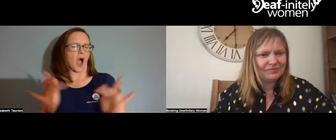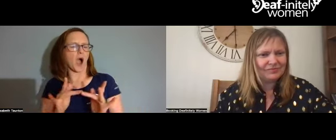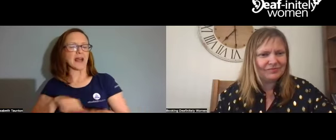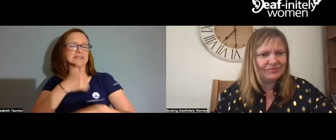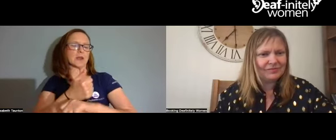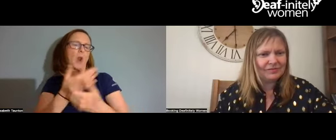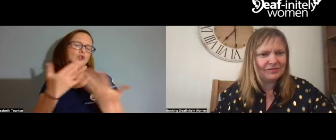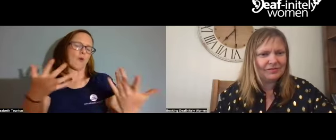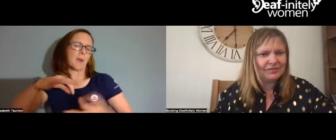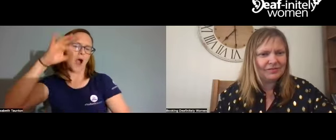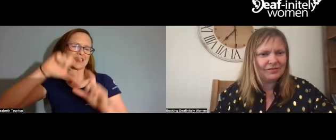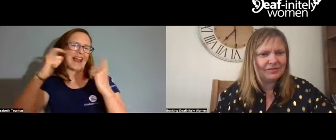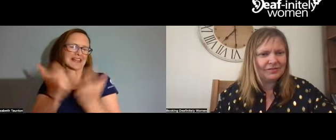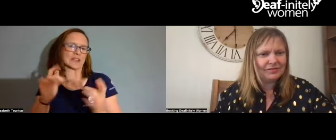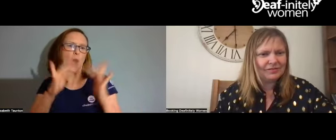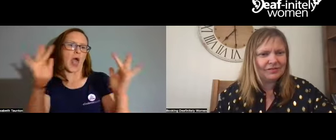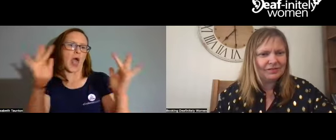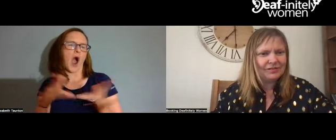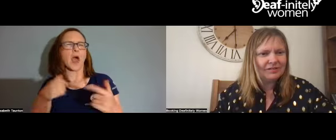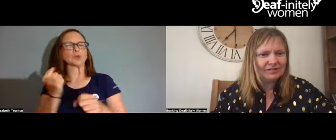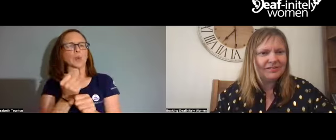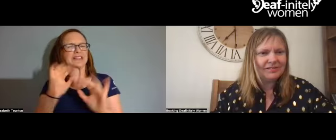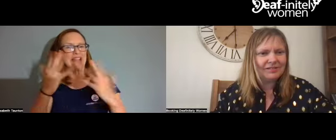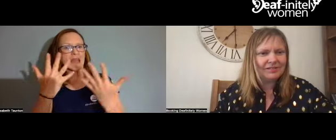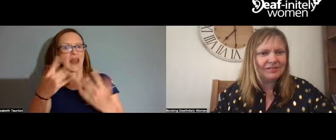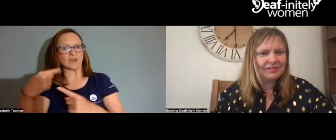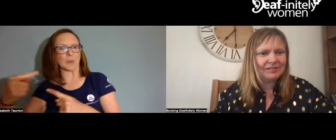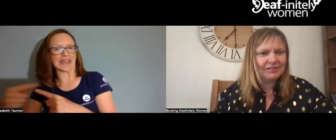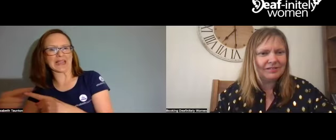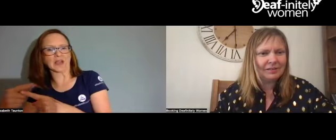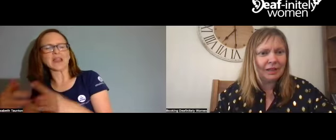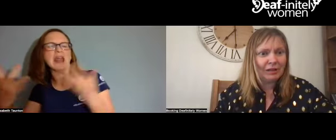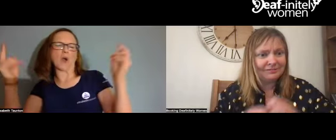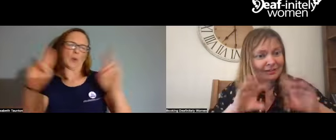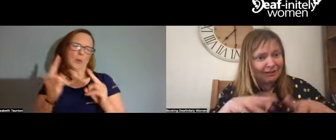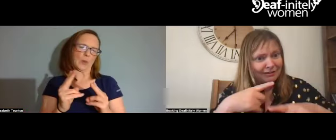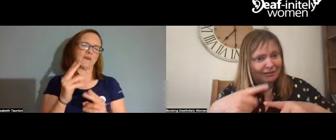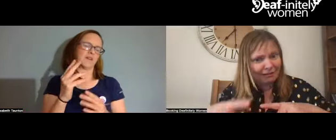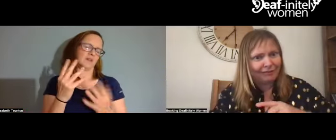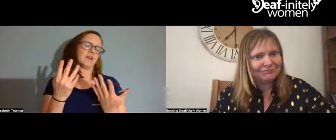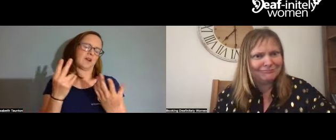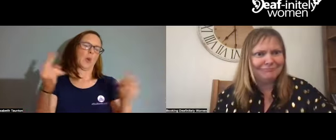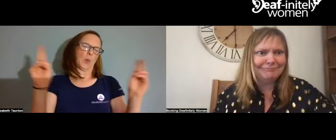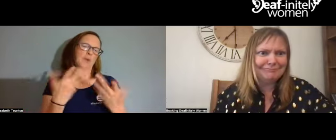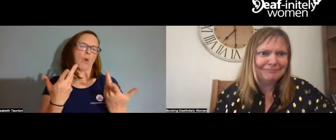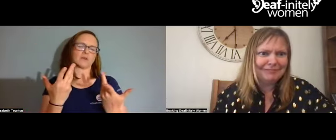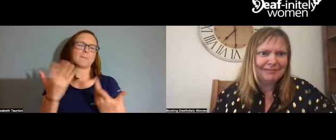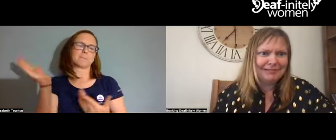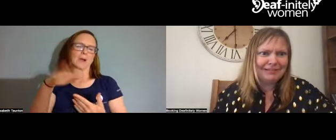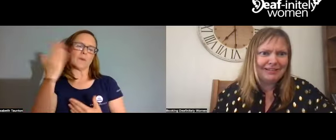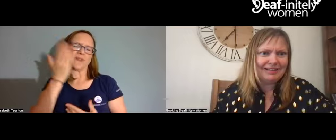So I'd have set up a lot of online, a lot of online classes. I was doing about 10 a week. But it's reduced